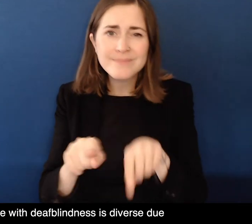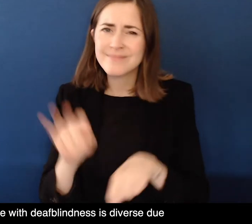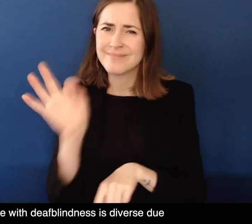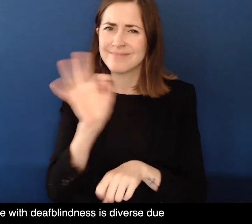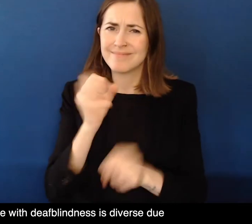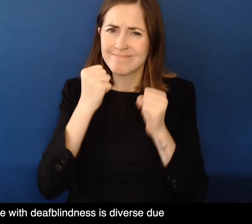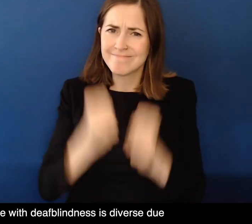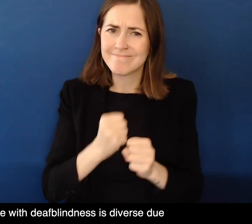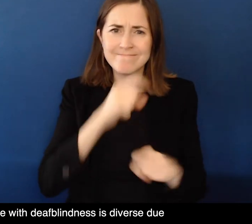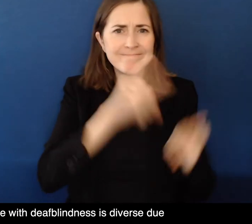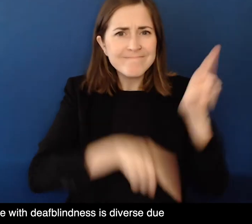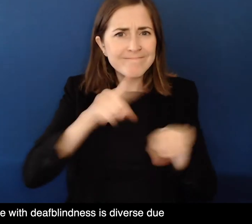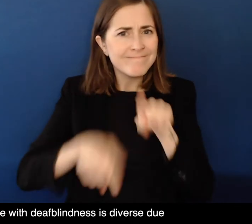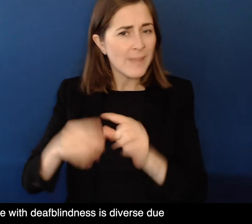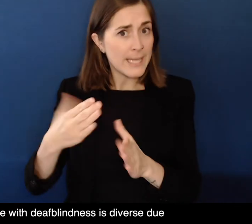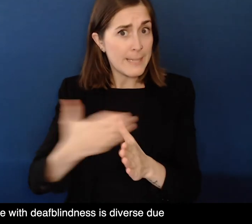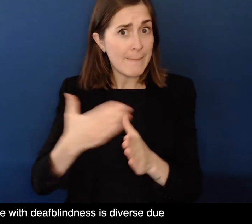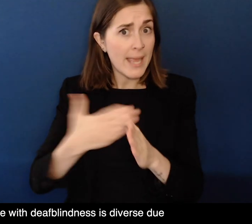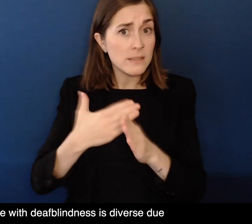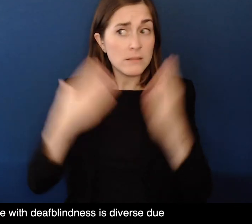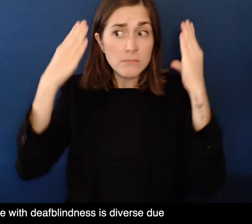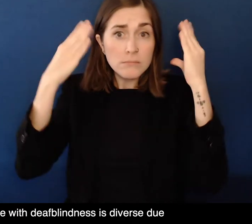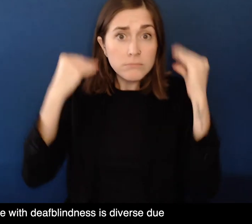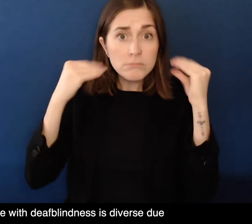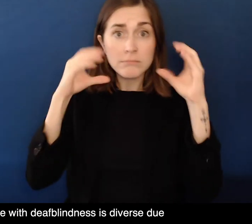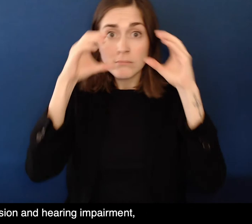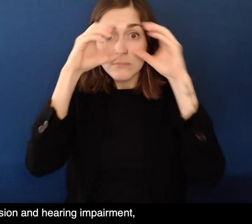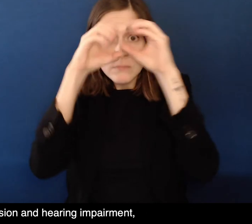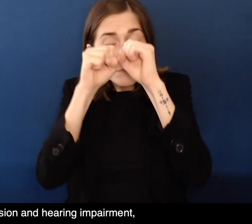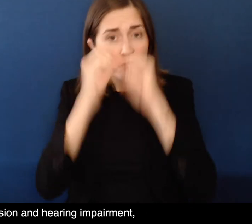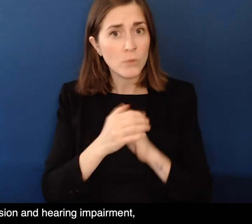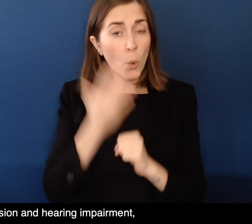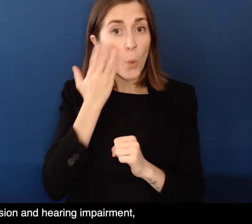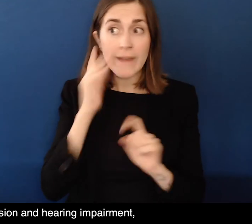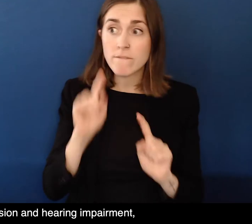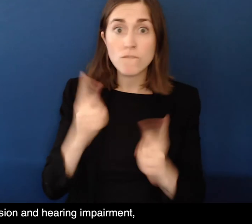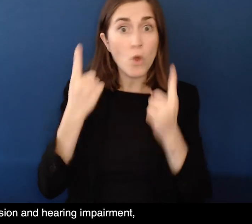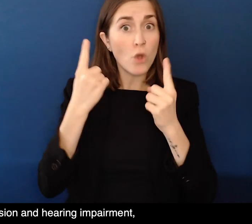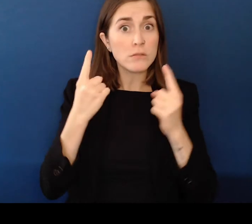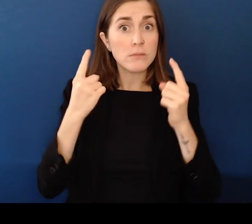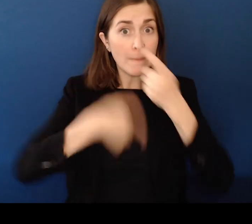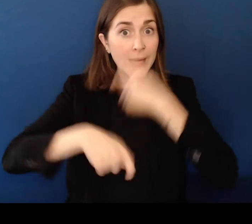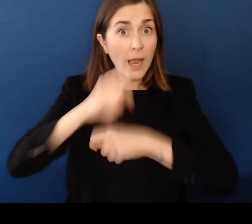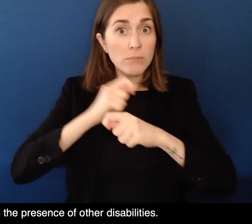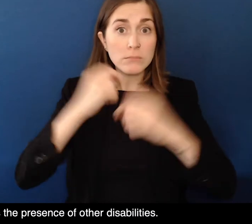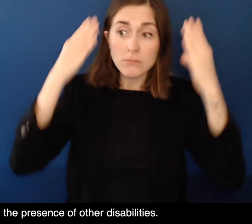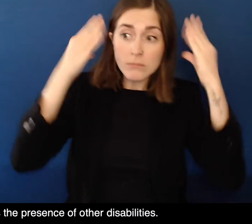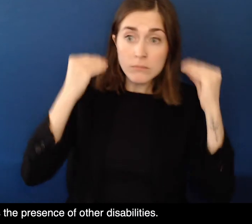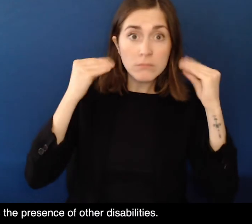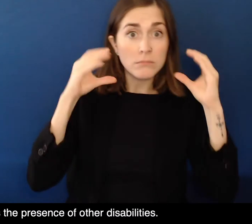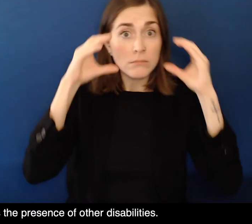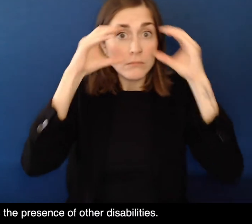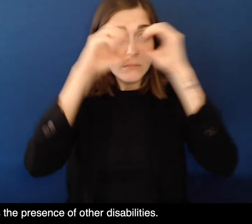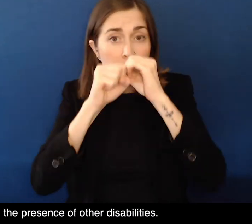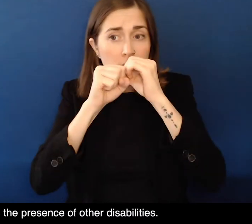diverse due to a wide variation in degrees of vision and hearing loss, age of onset of vision and hearing impairment, and in some